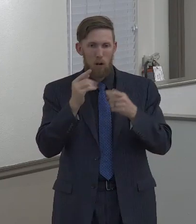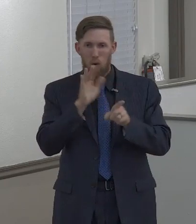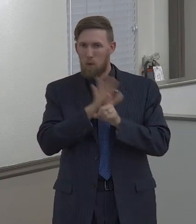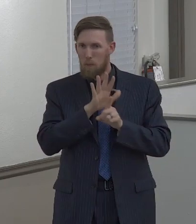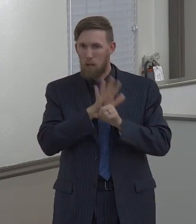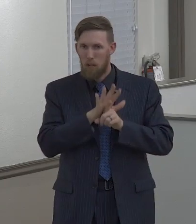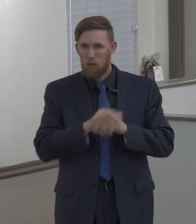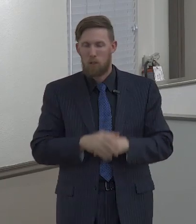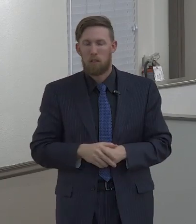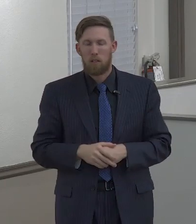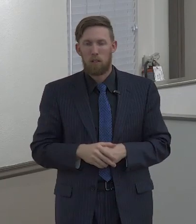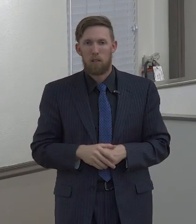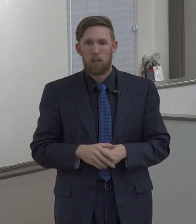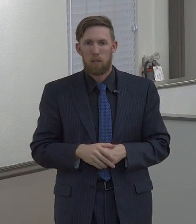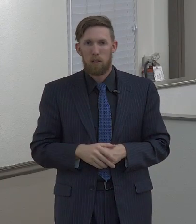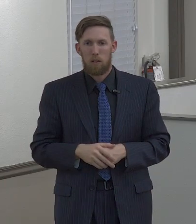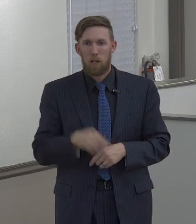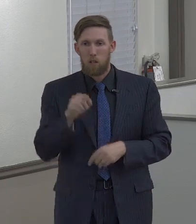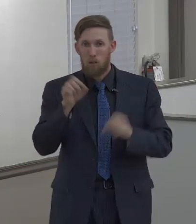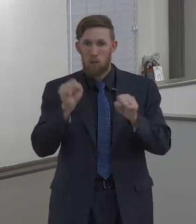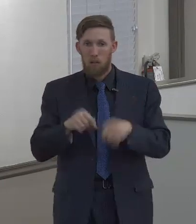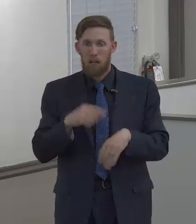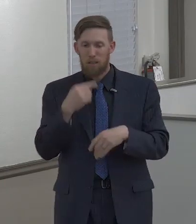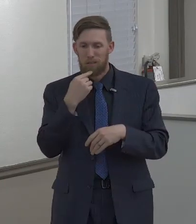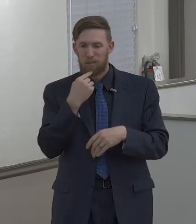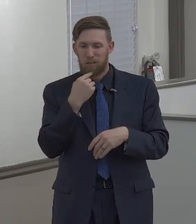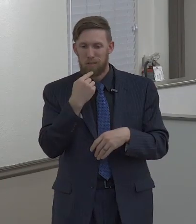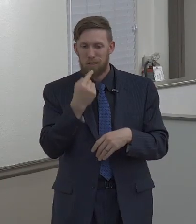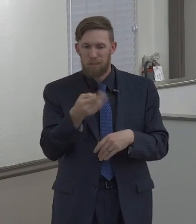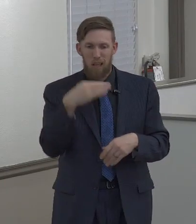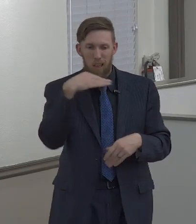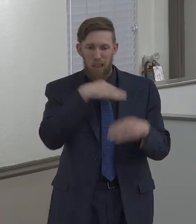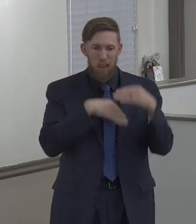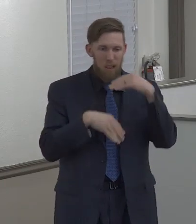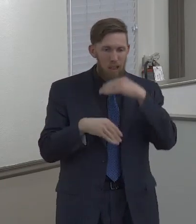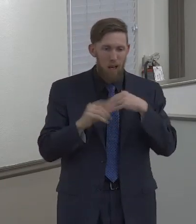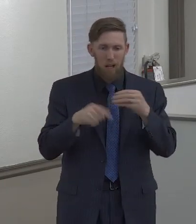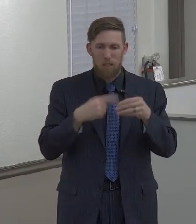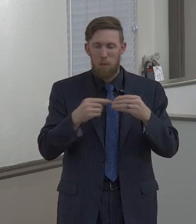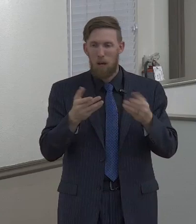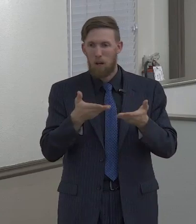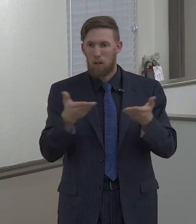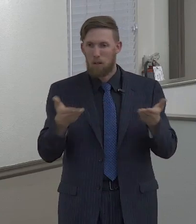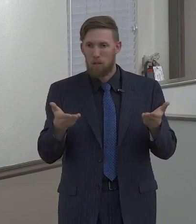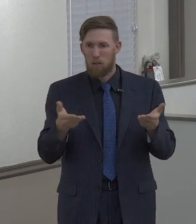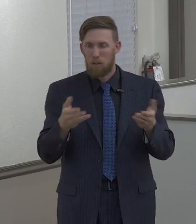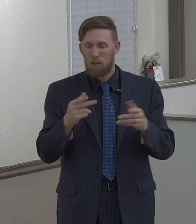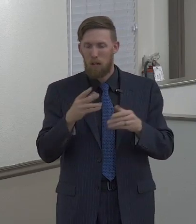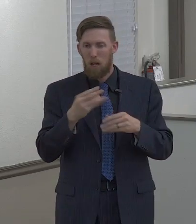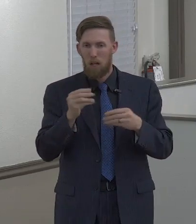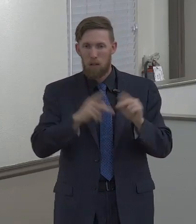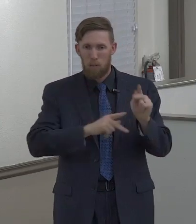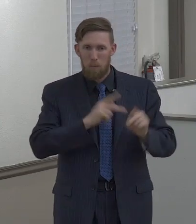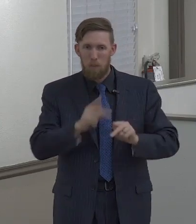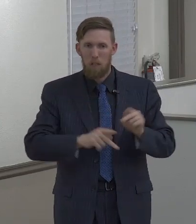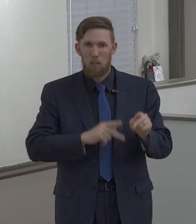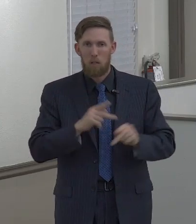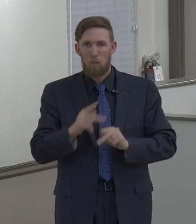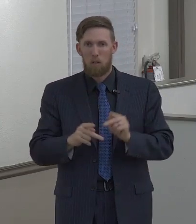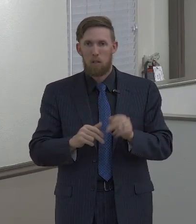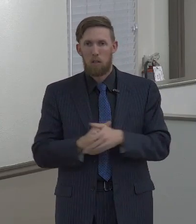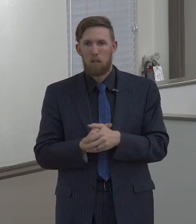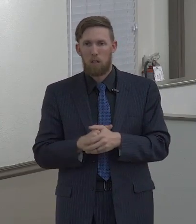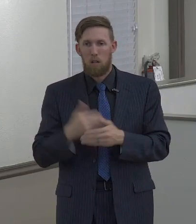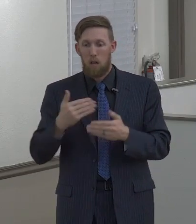another individual, you can speak lies of others, and that carries right into the next one, filthy